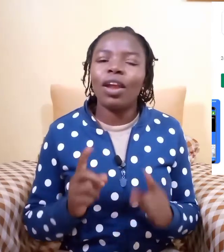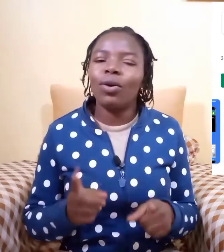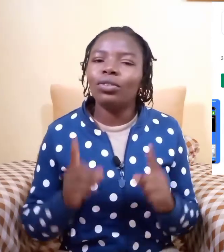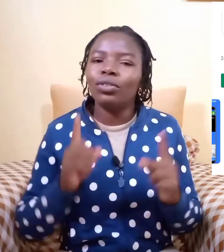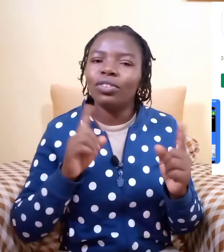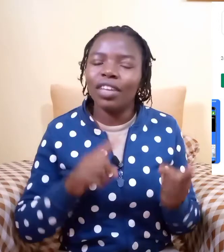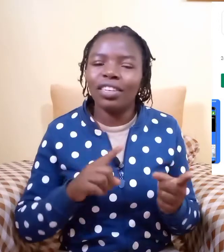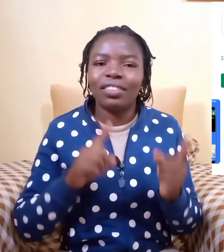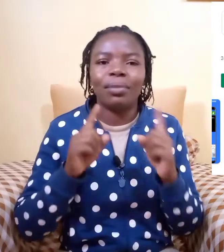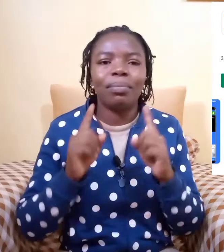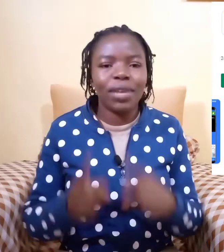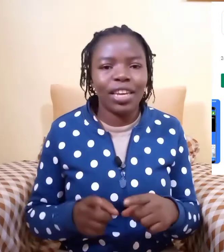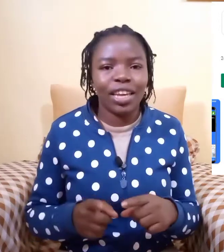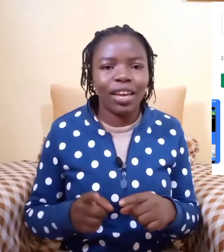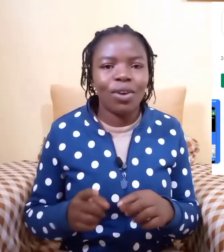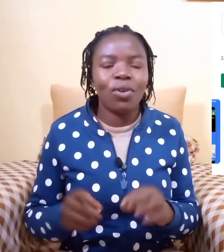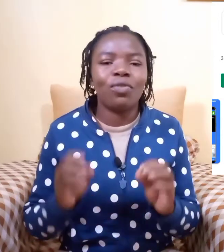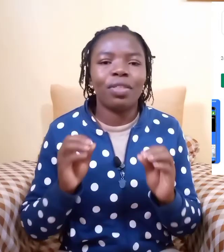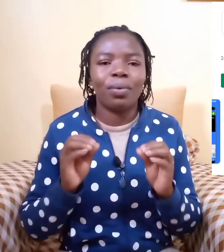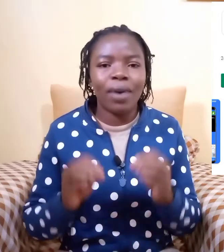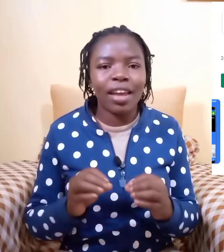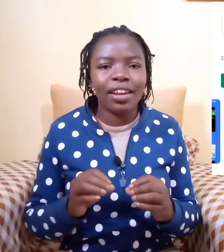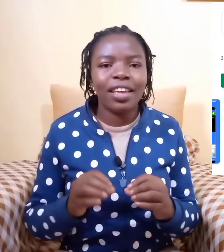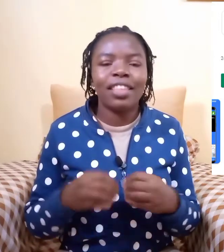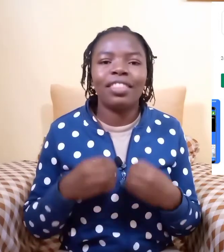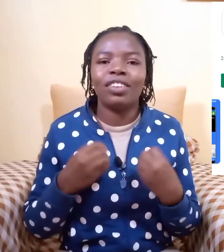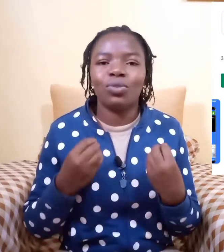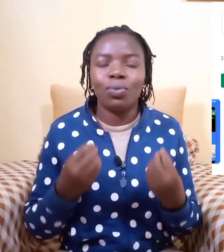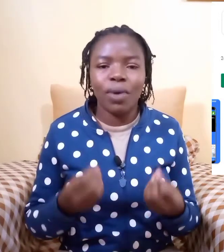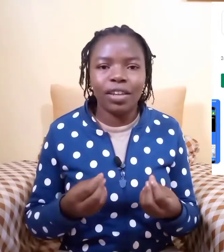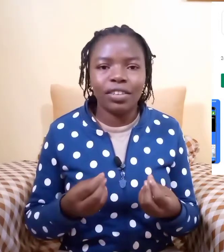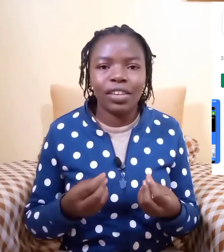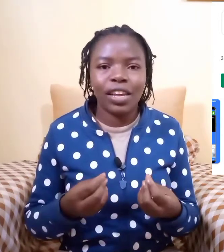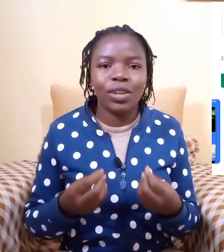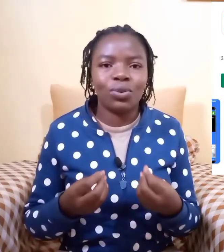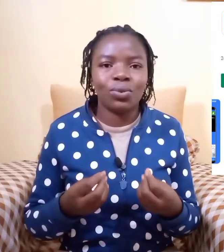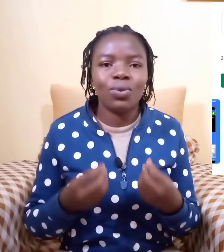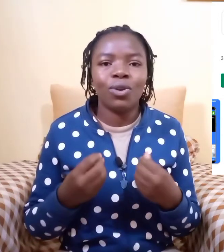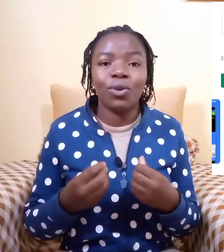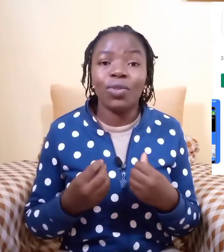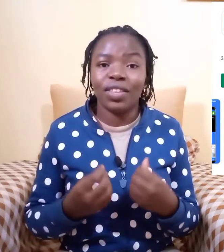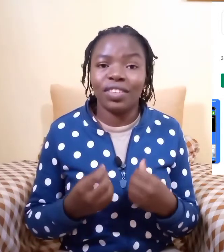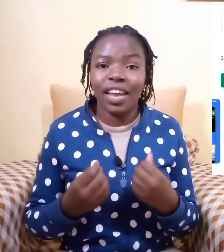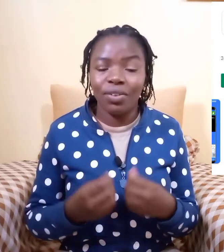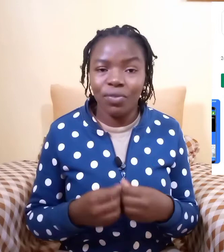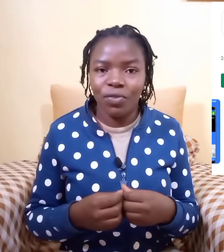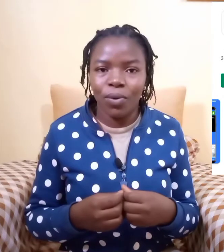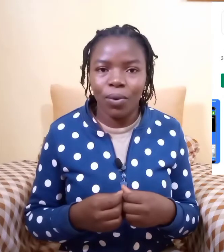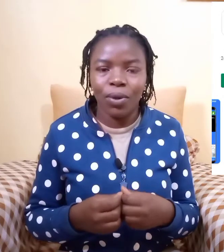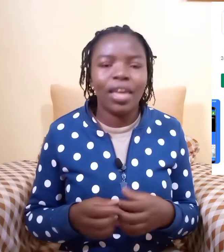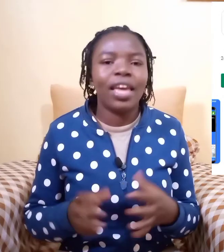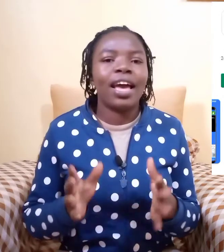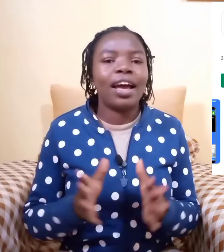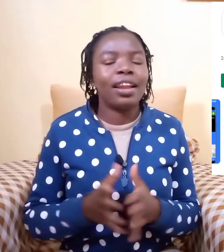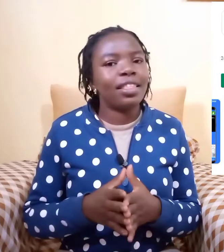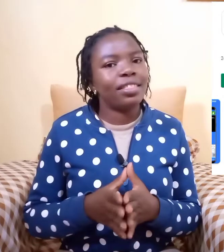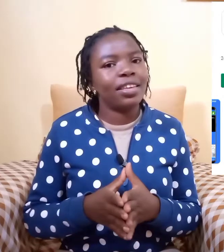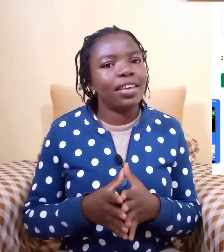can also search the meaning of the word that you want to know the sign for another thing